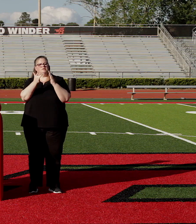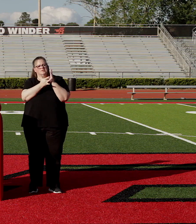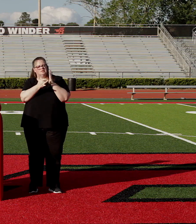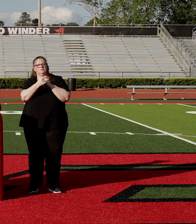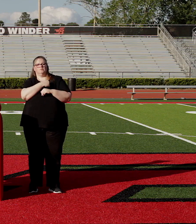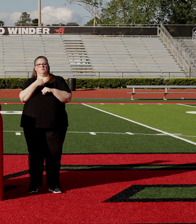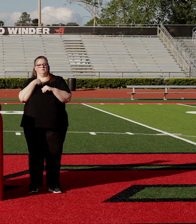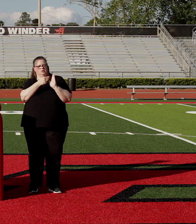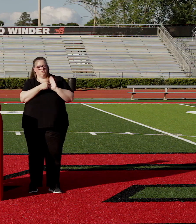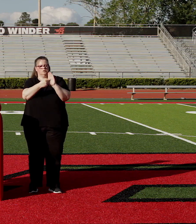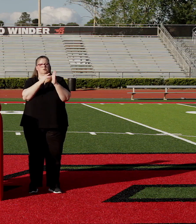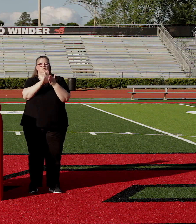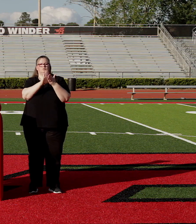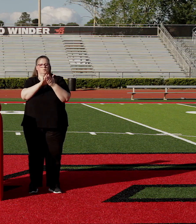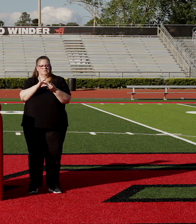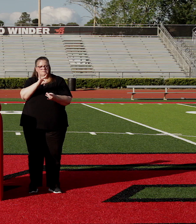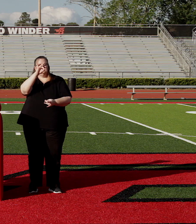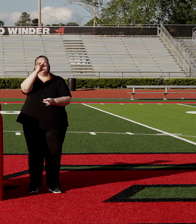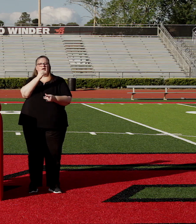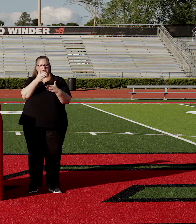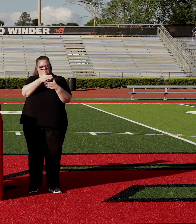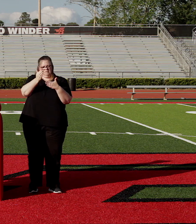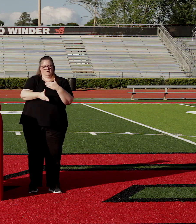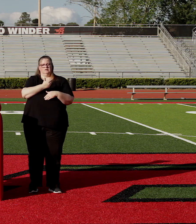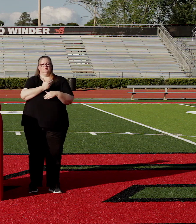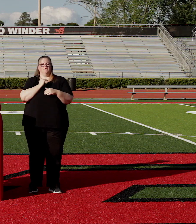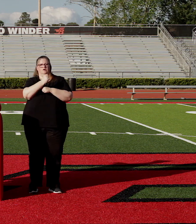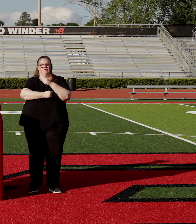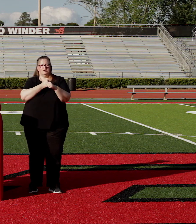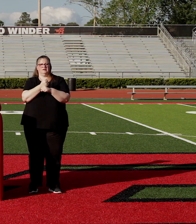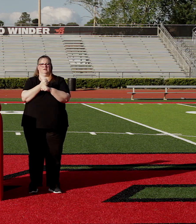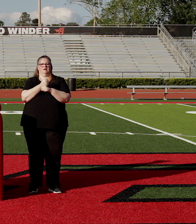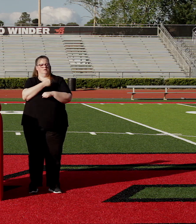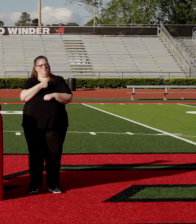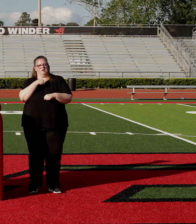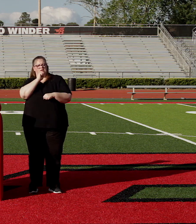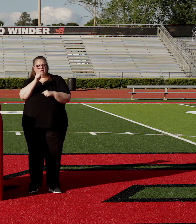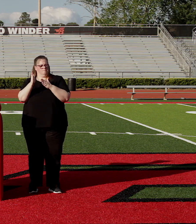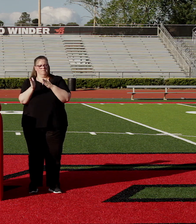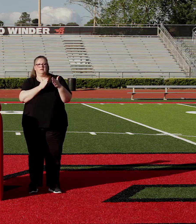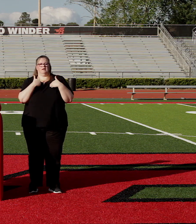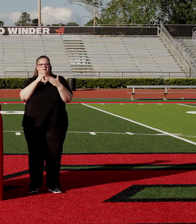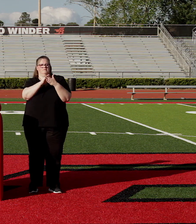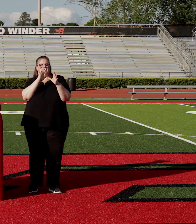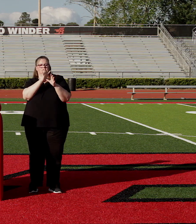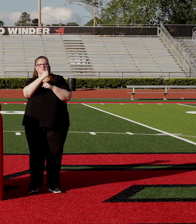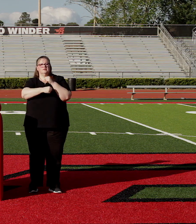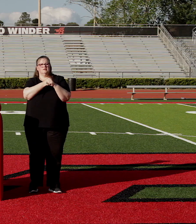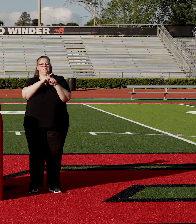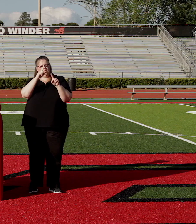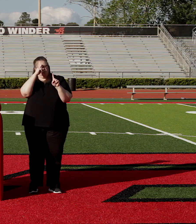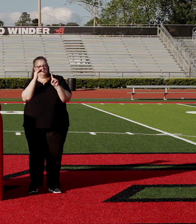continue to show school spirit and complete our year. Although this may not have been the senior year we plan on having, let this just be another reminder